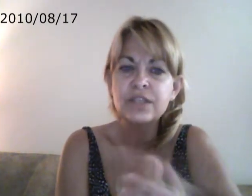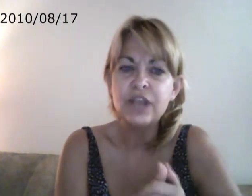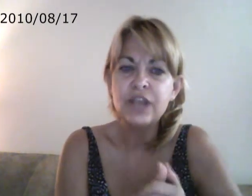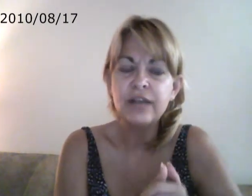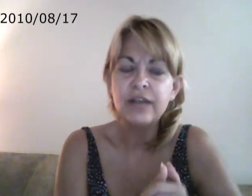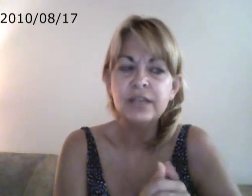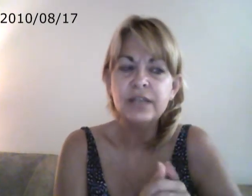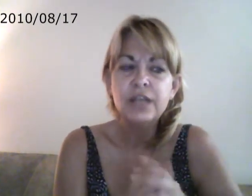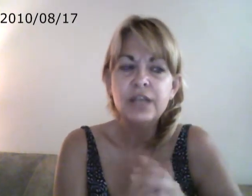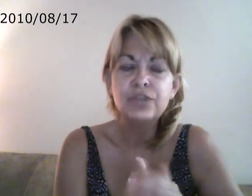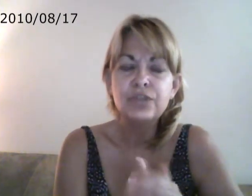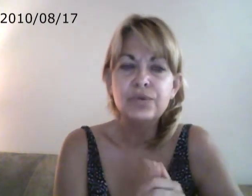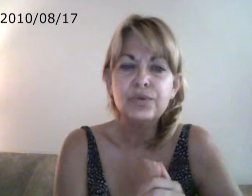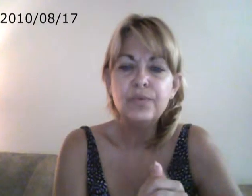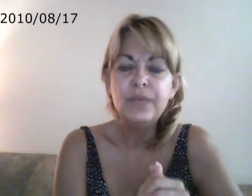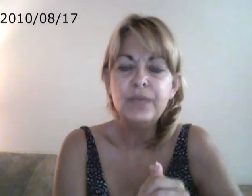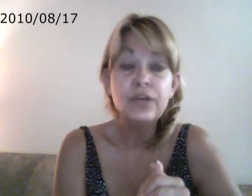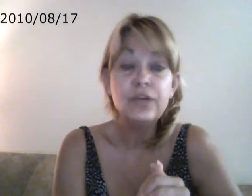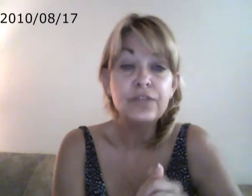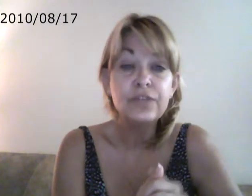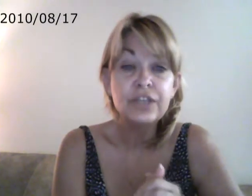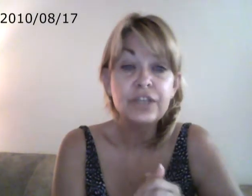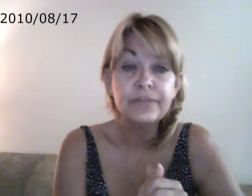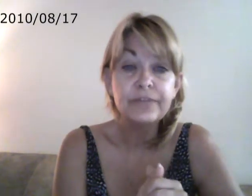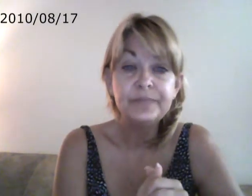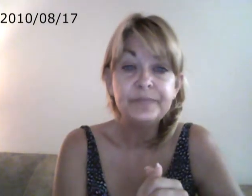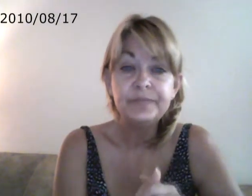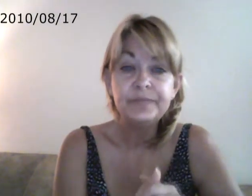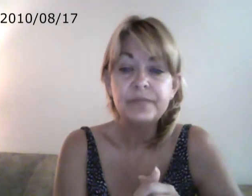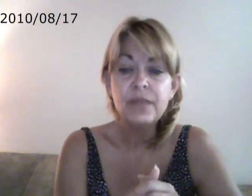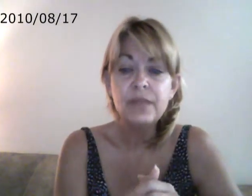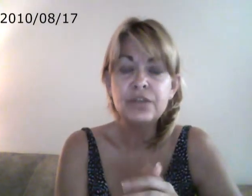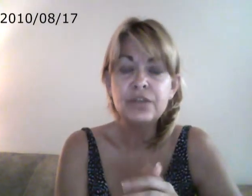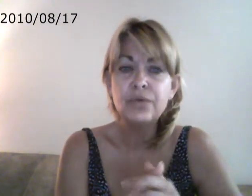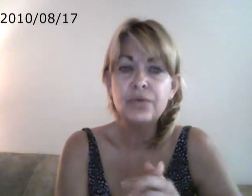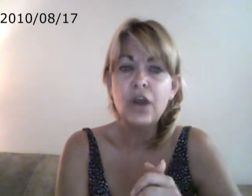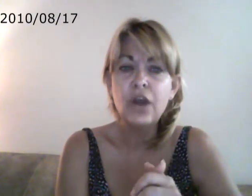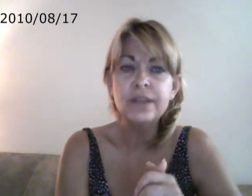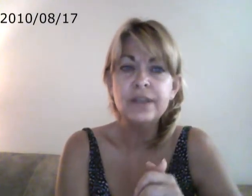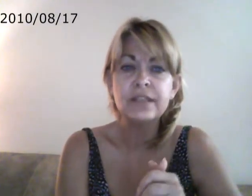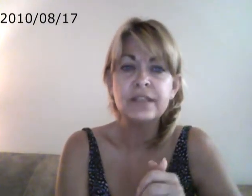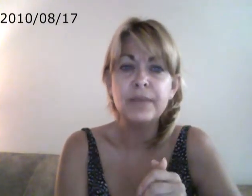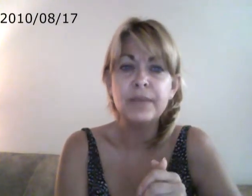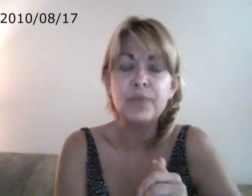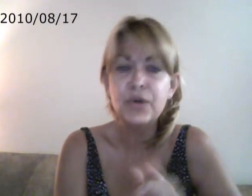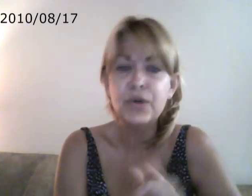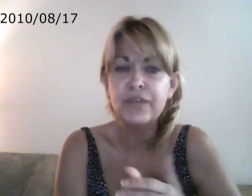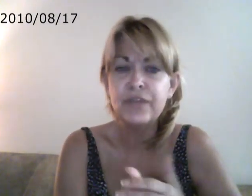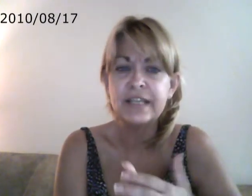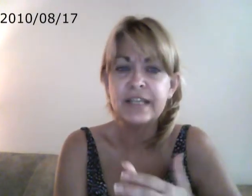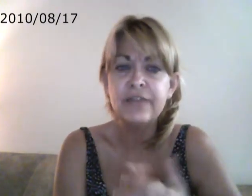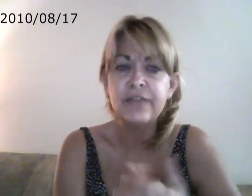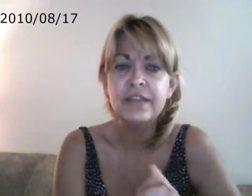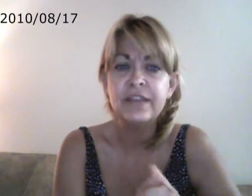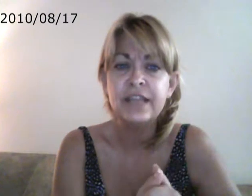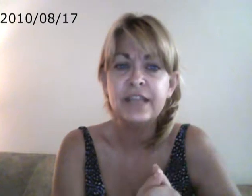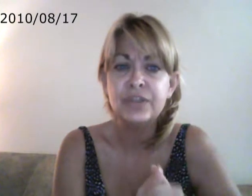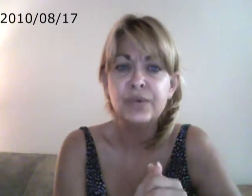child to be an overachiever, to constantly be perfect at everything they do,